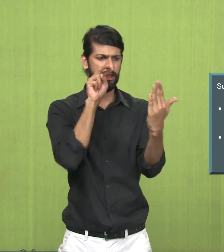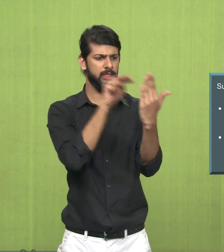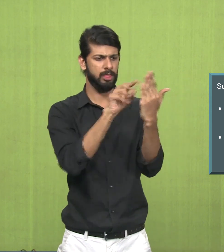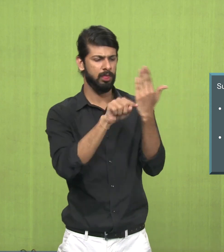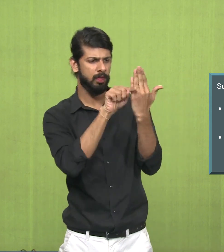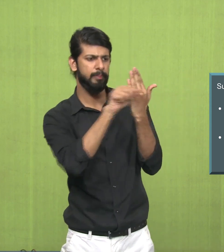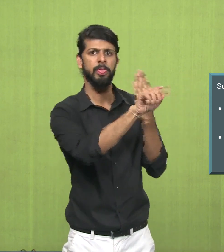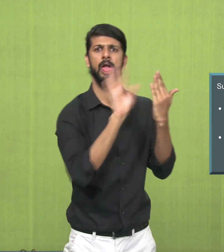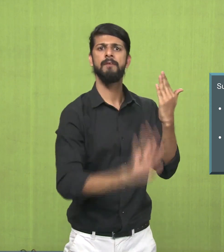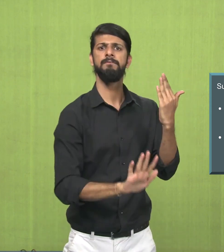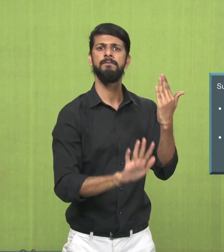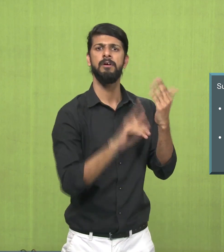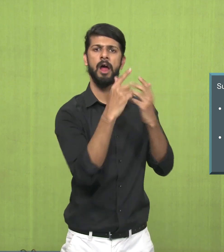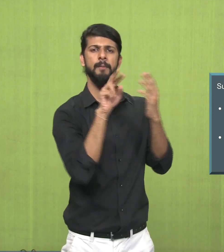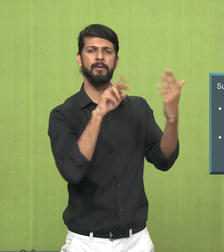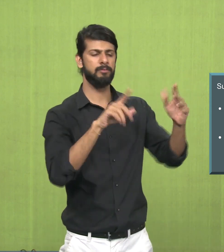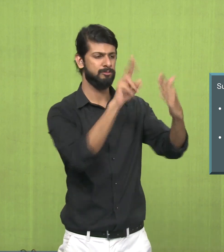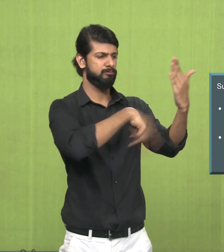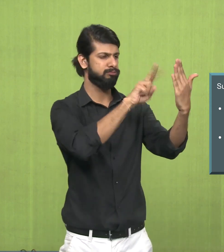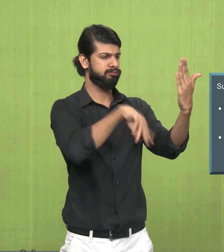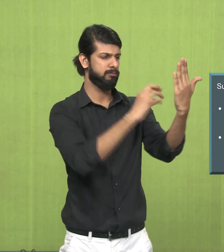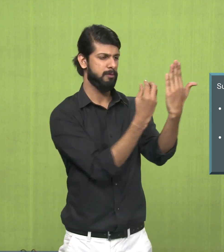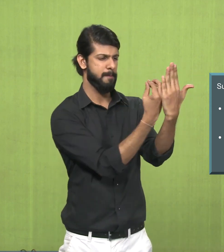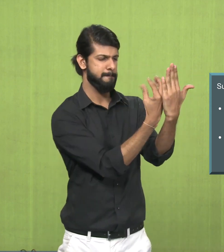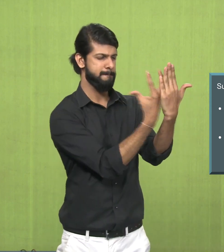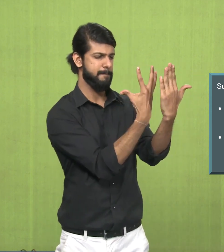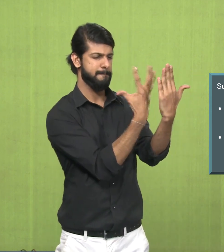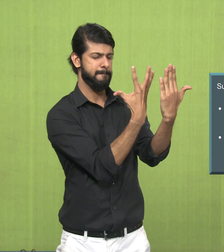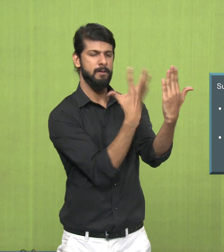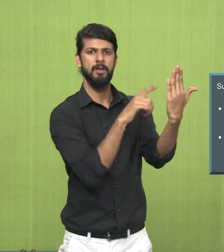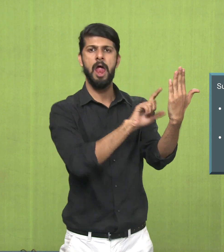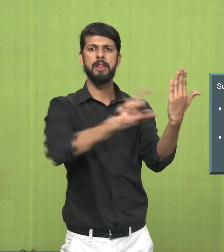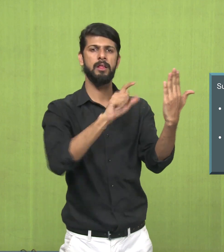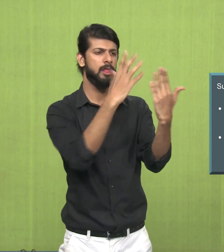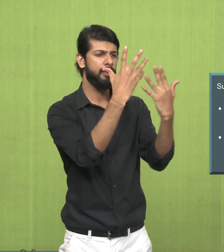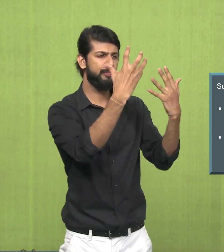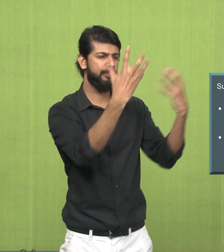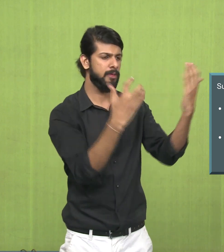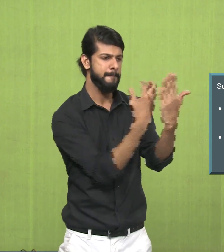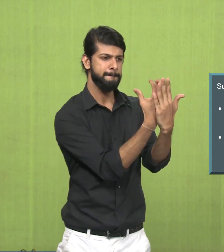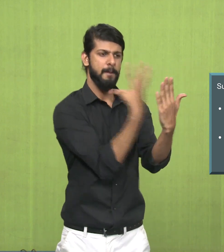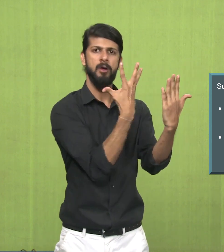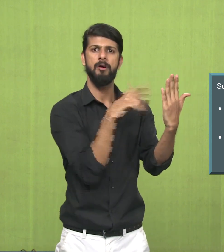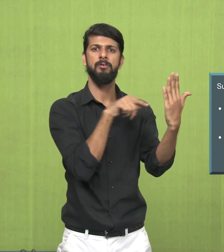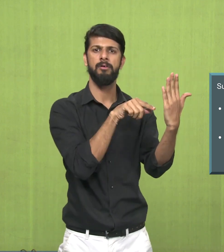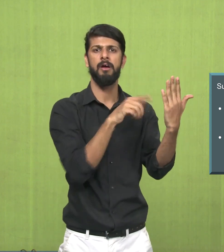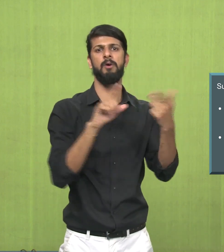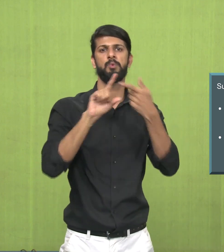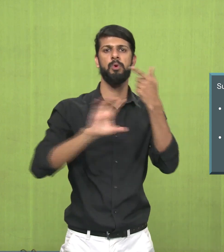watercolour due to the transparency and the luminosity which watercolours gave.